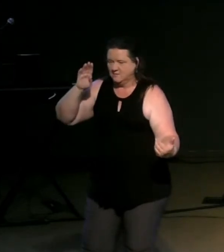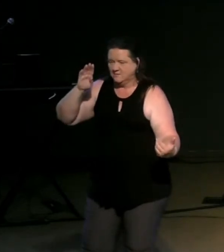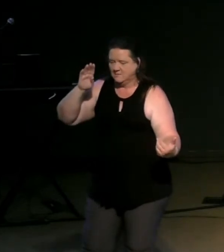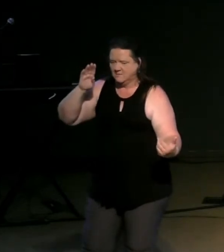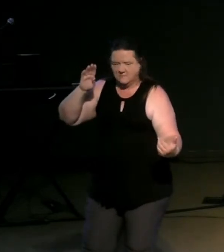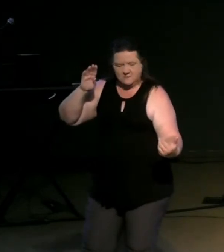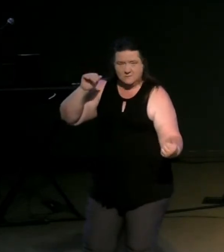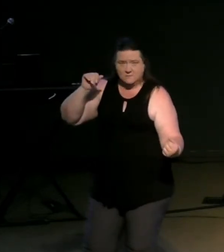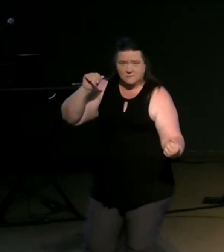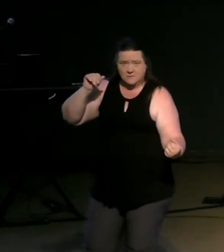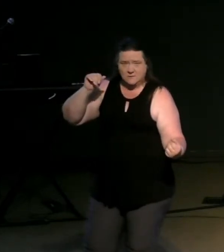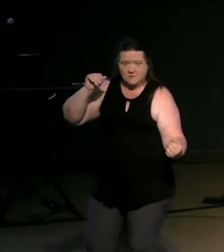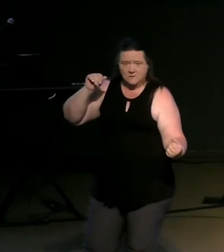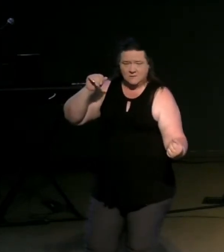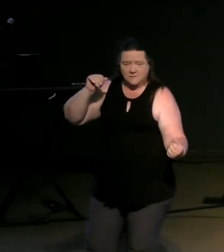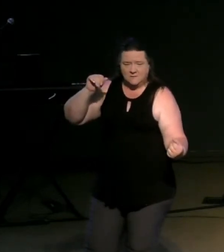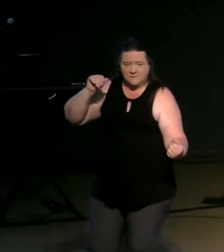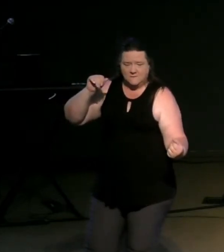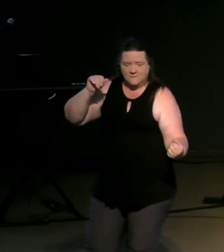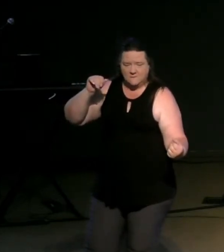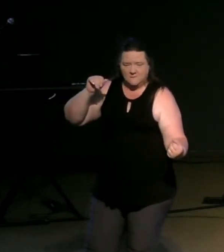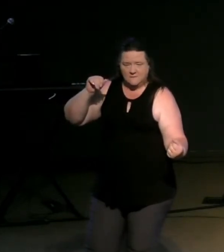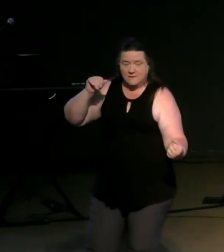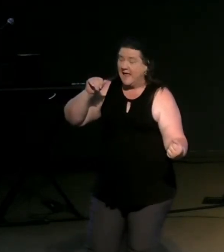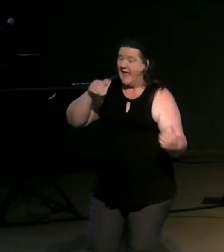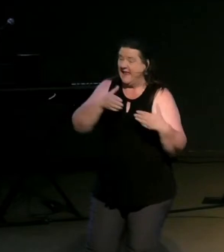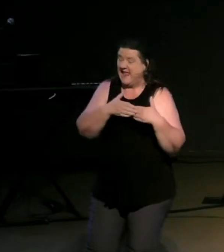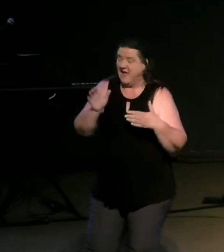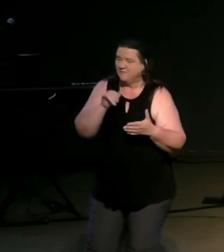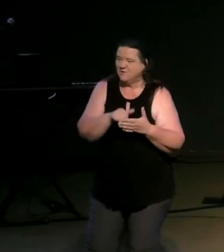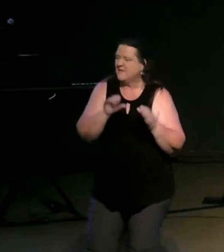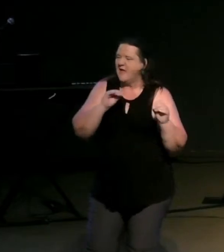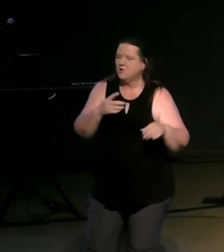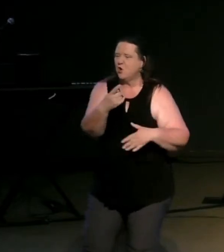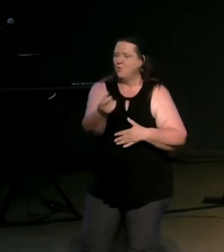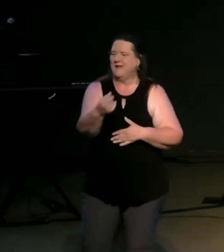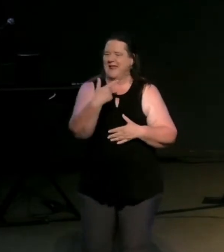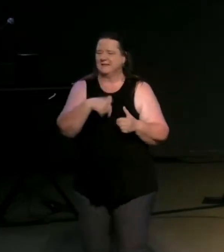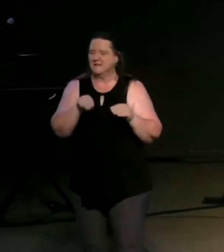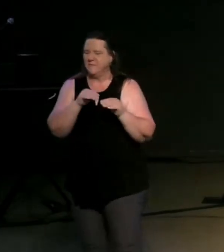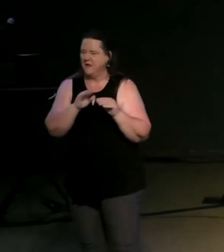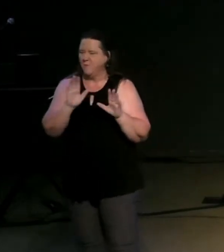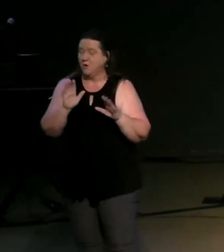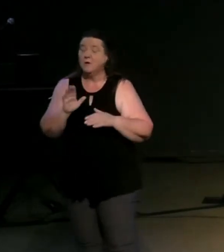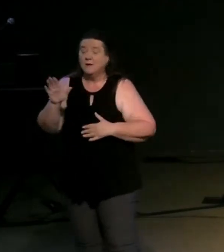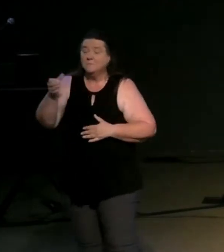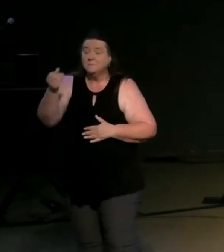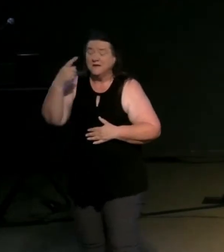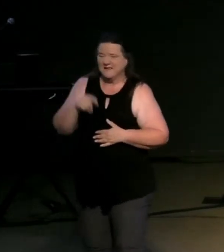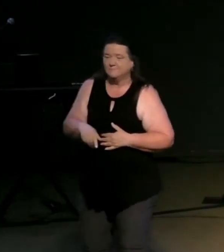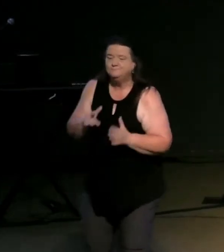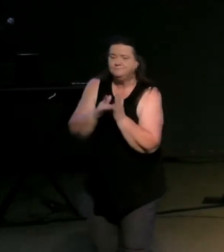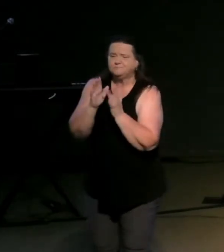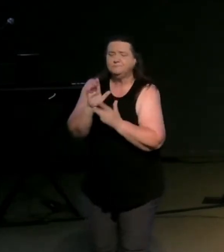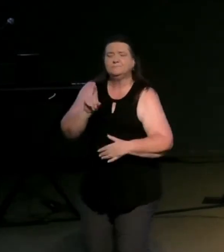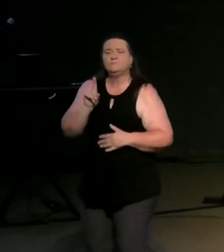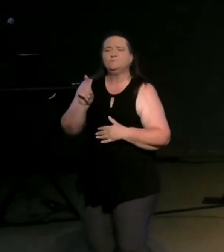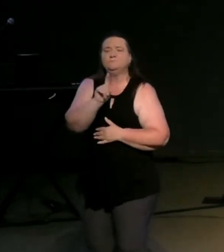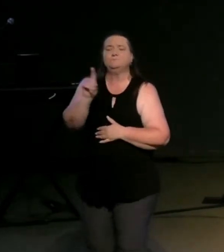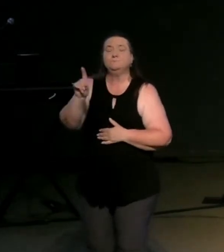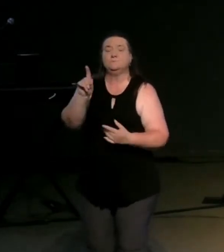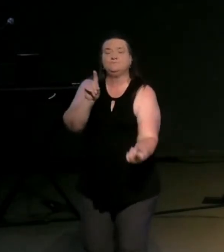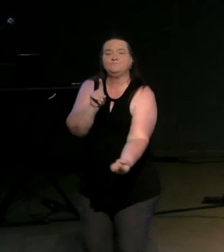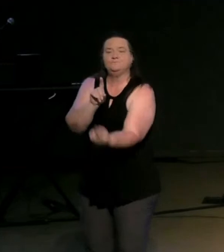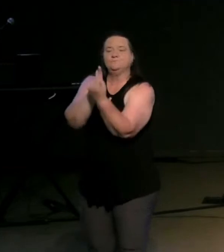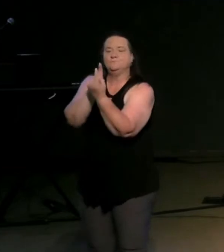no one dared ask him any more questions you know what i love about jesus every time he was encountered with a question jesus